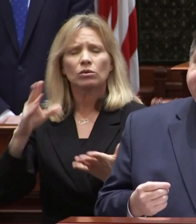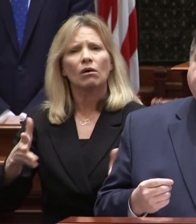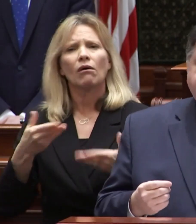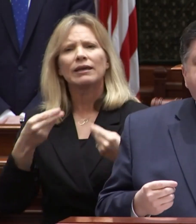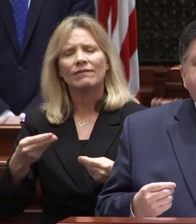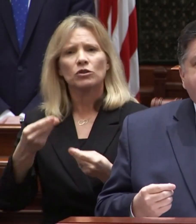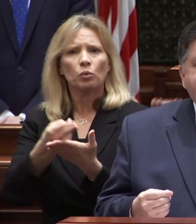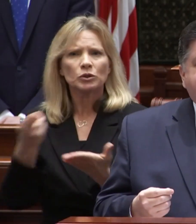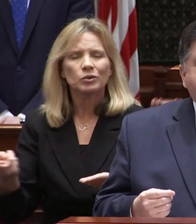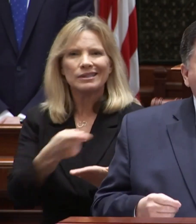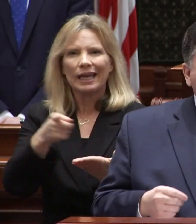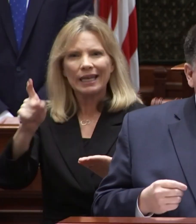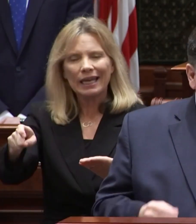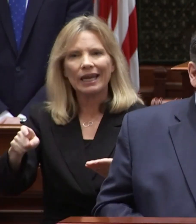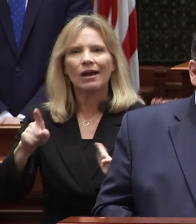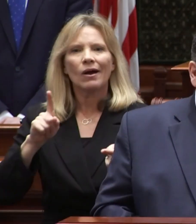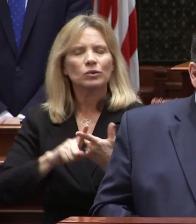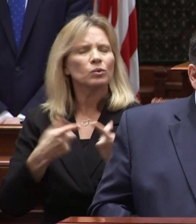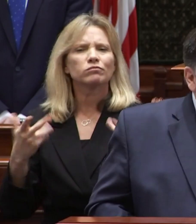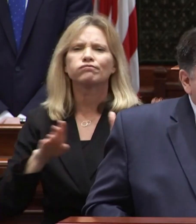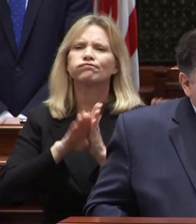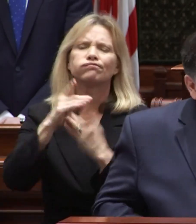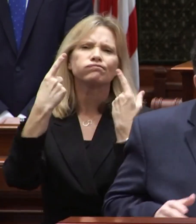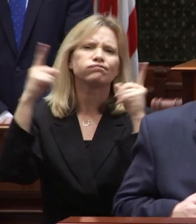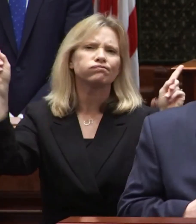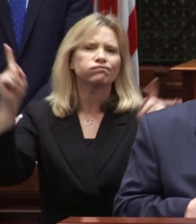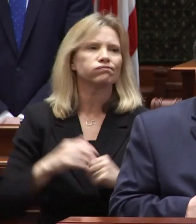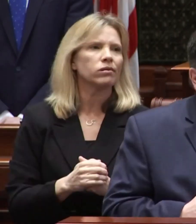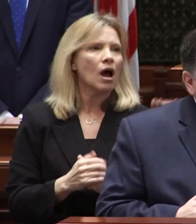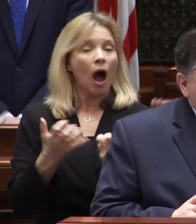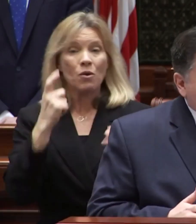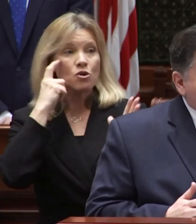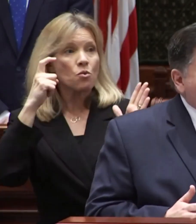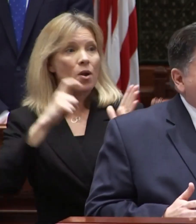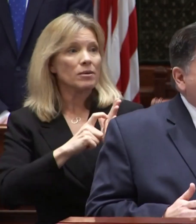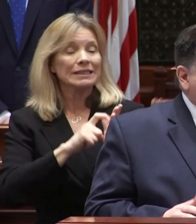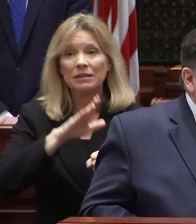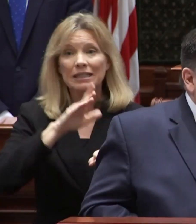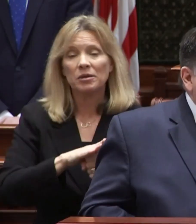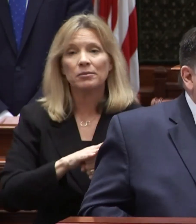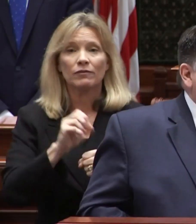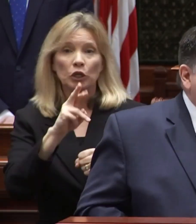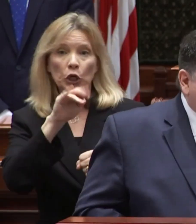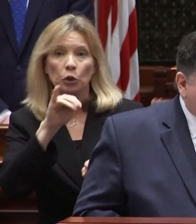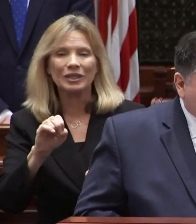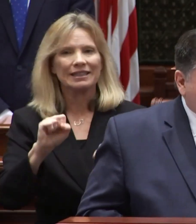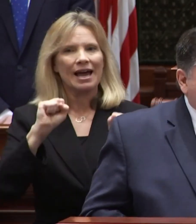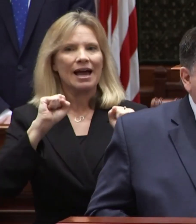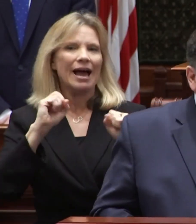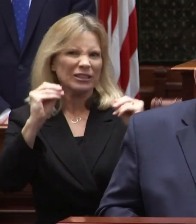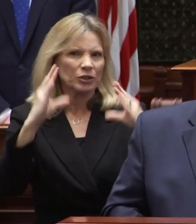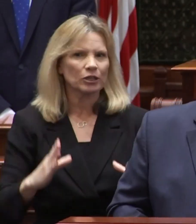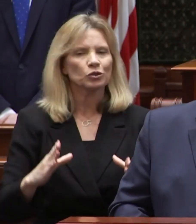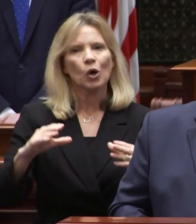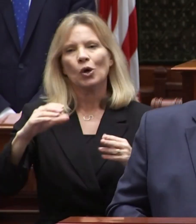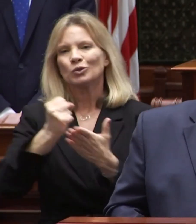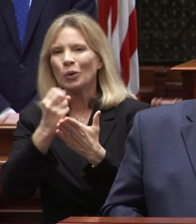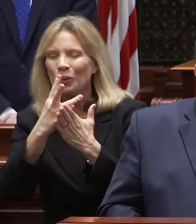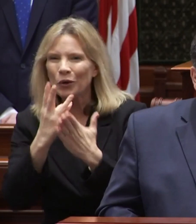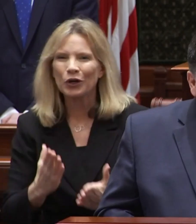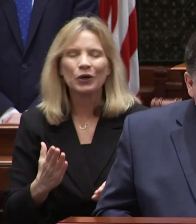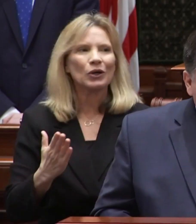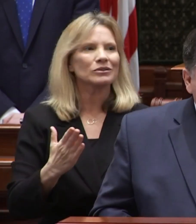are given the resources that they need to thrive i wanted to recognize the commitment of curie's educators social